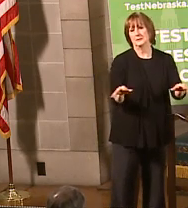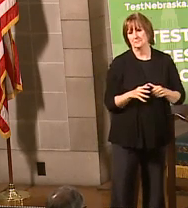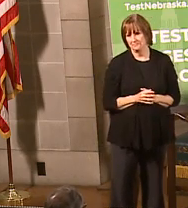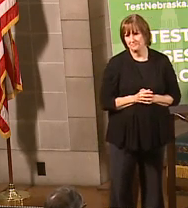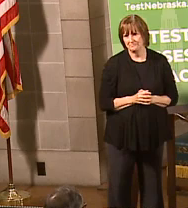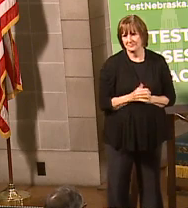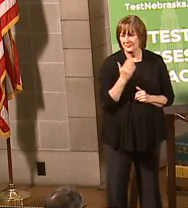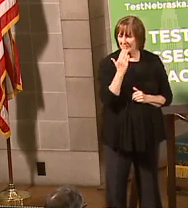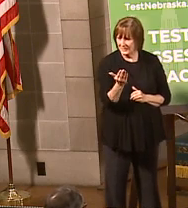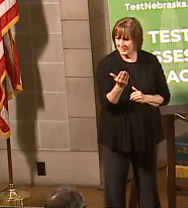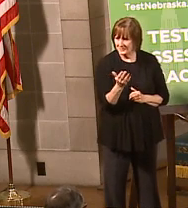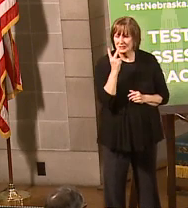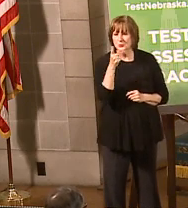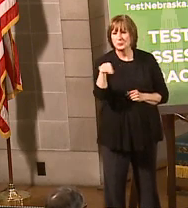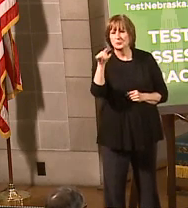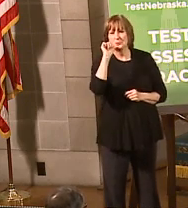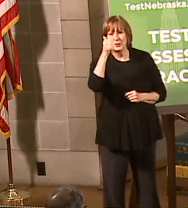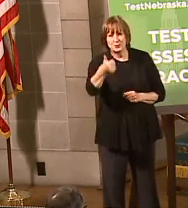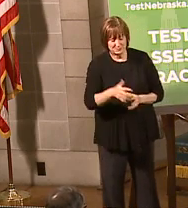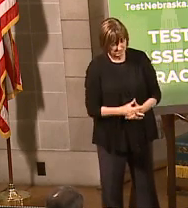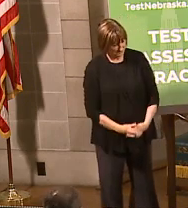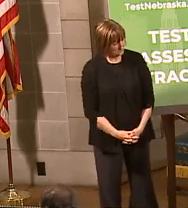Nebraska. Thanks very much, and we'll see you tomorrow.